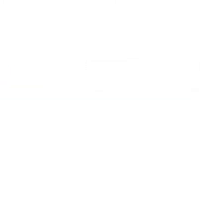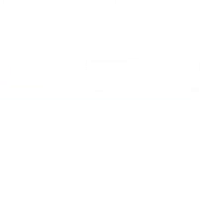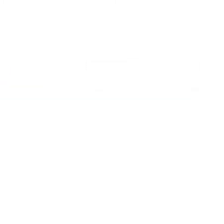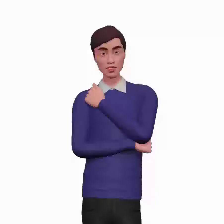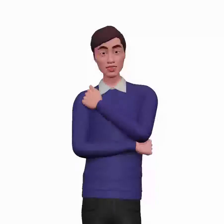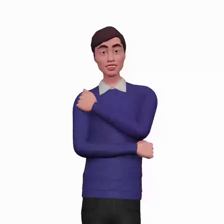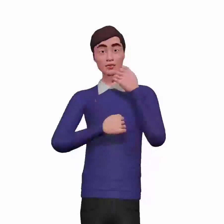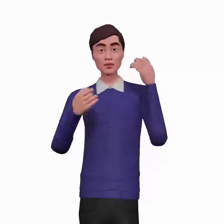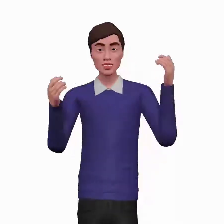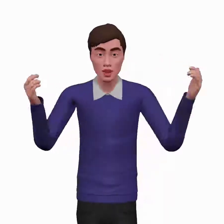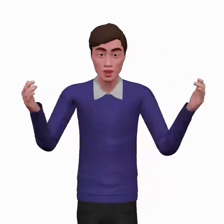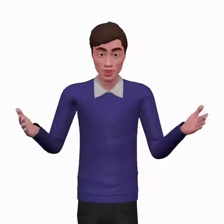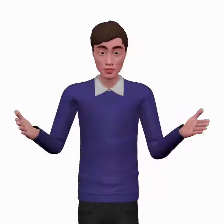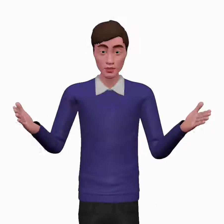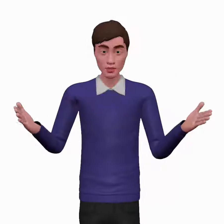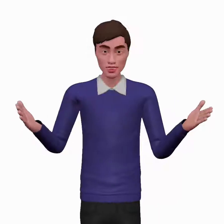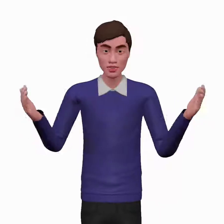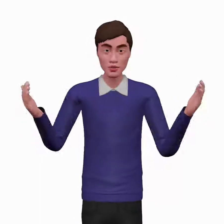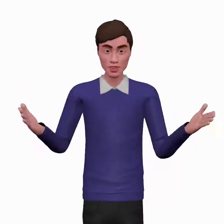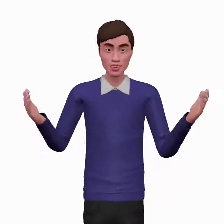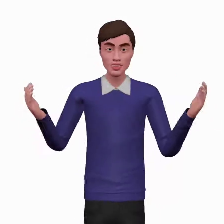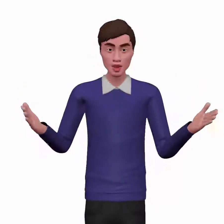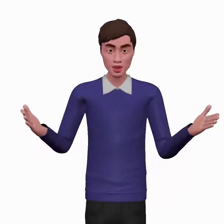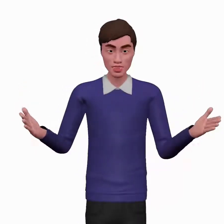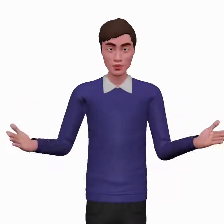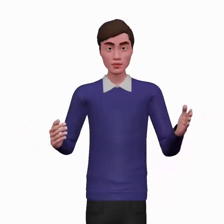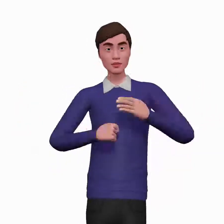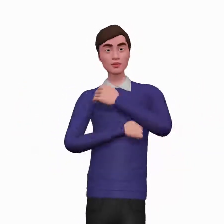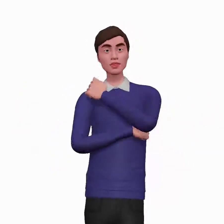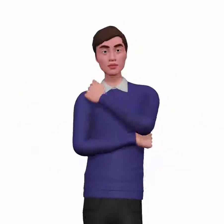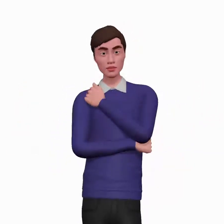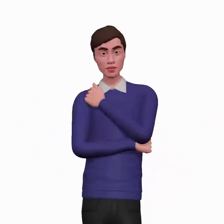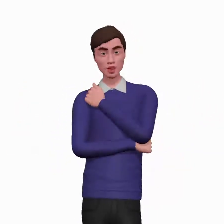Today we will discuss, how to take history of cough. Let's start.